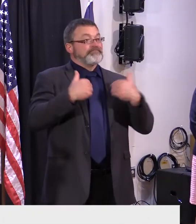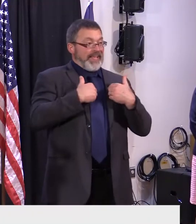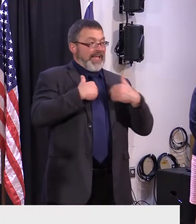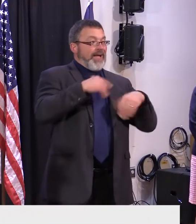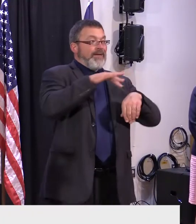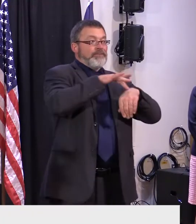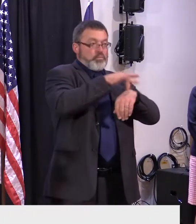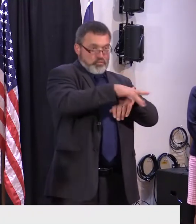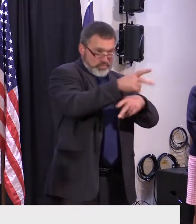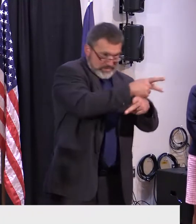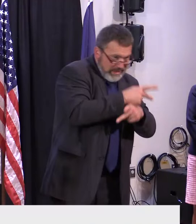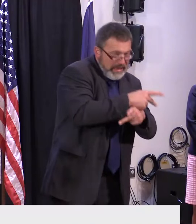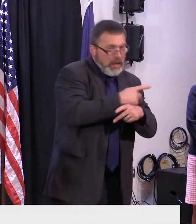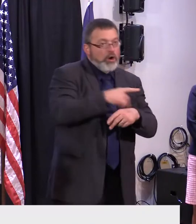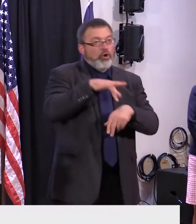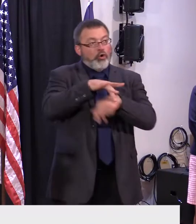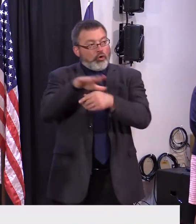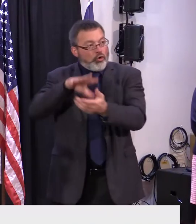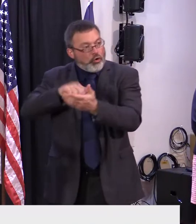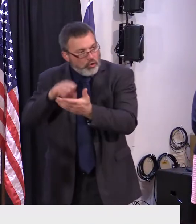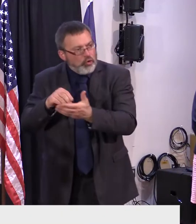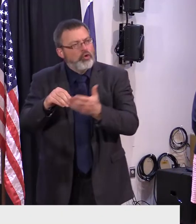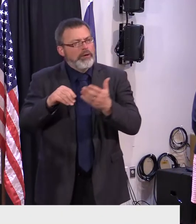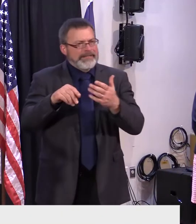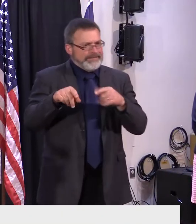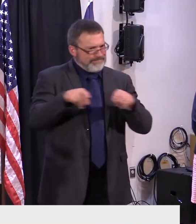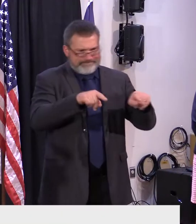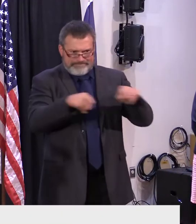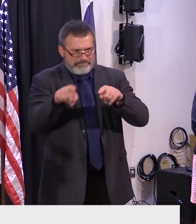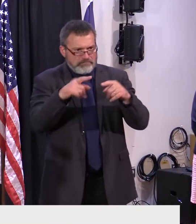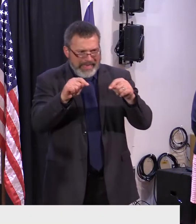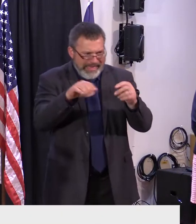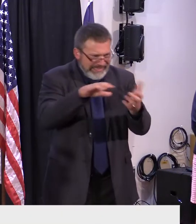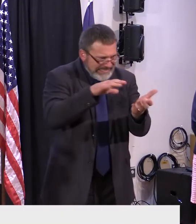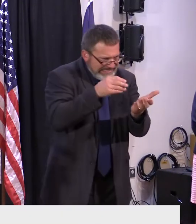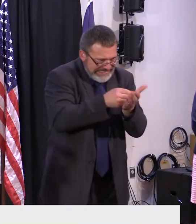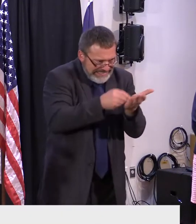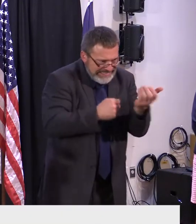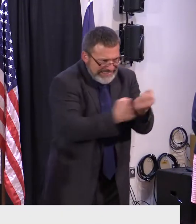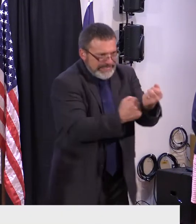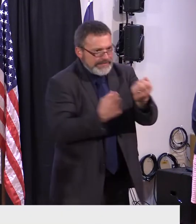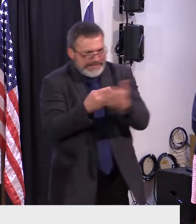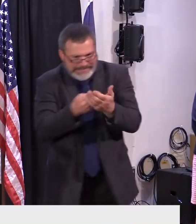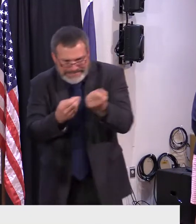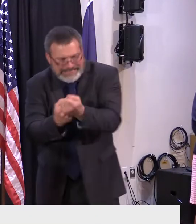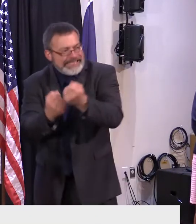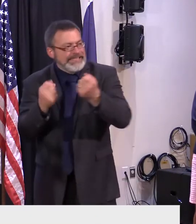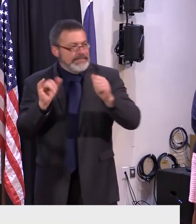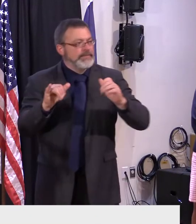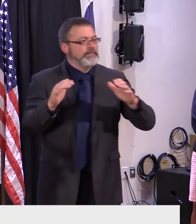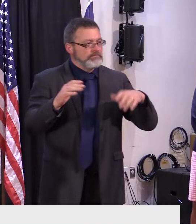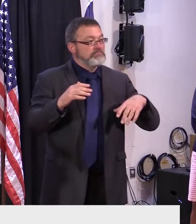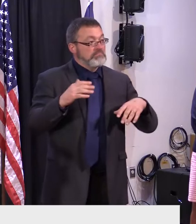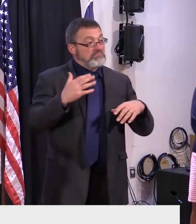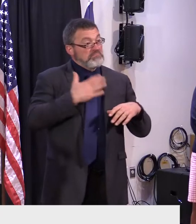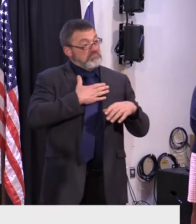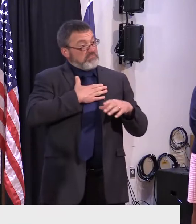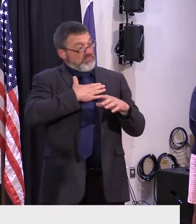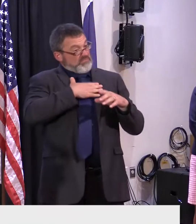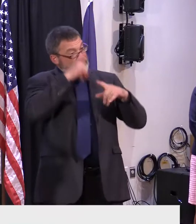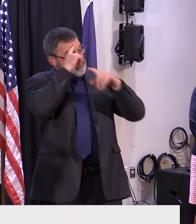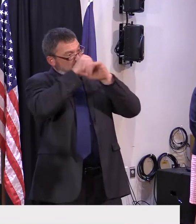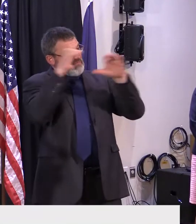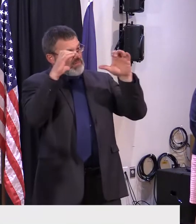And we'll continue to work on that because I don't believe that the families can afford to spend